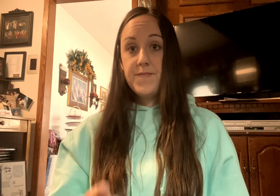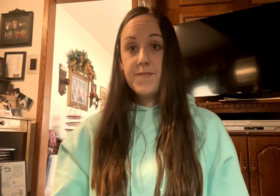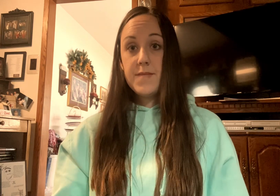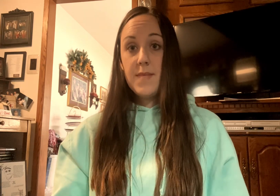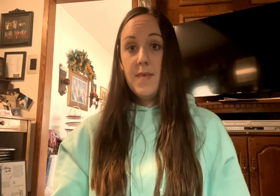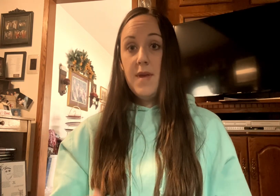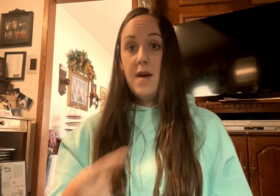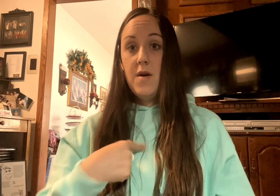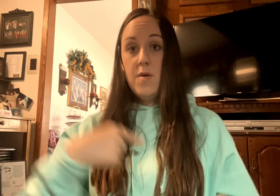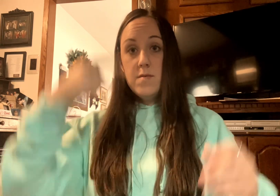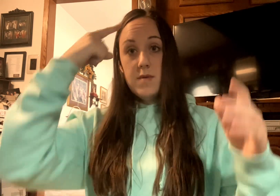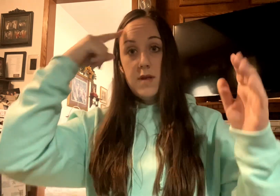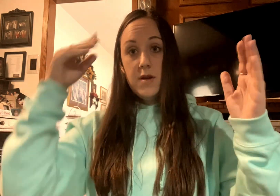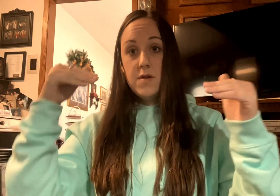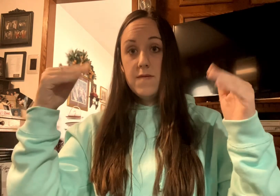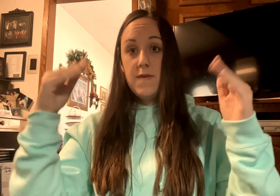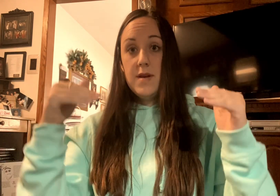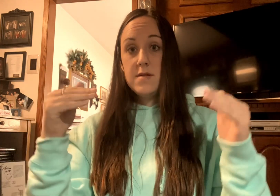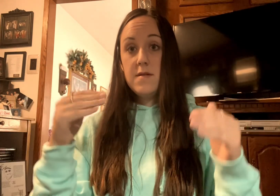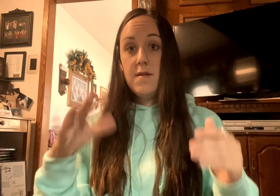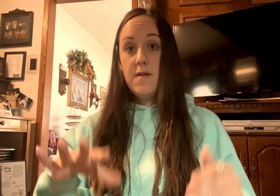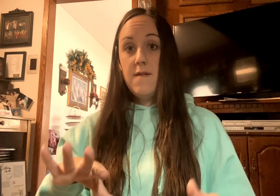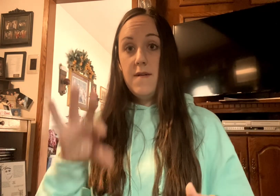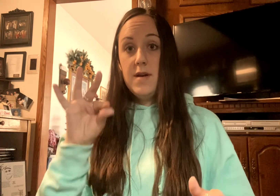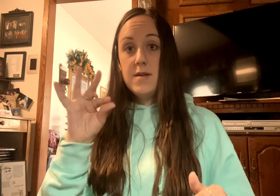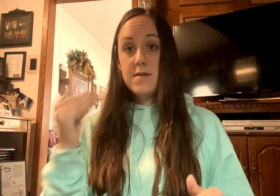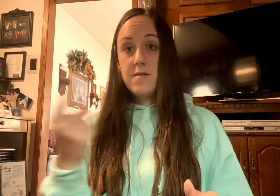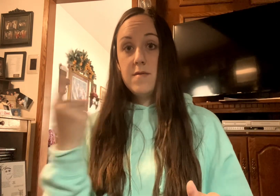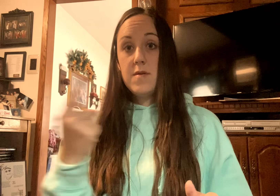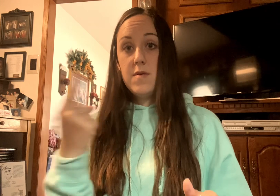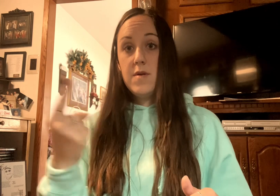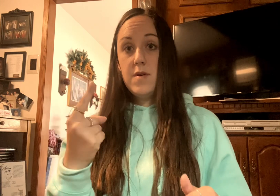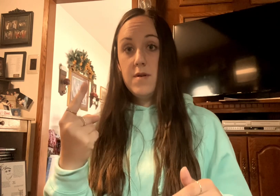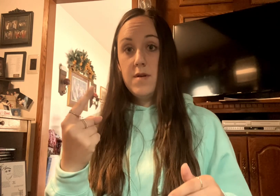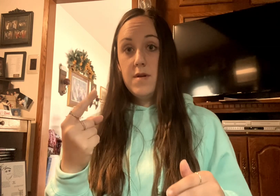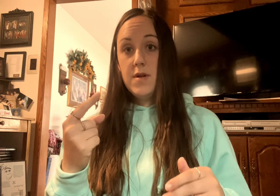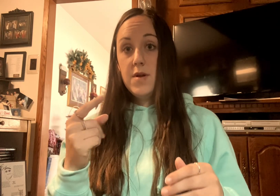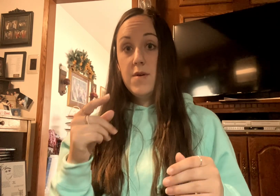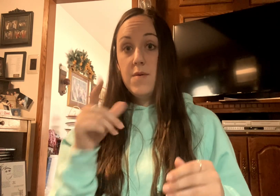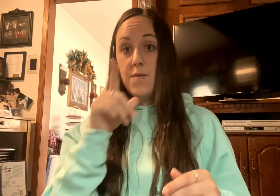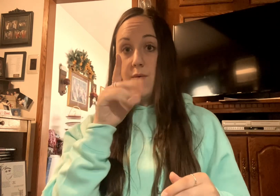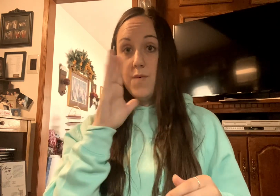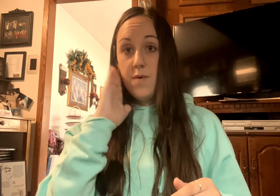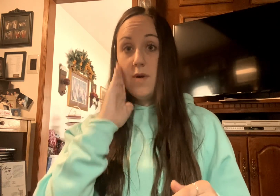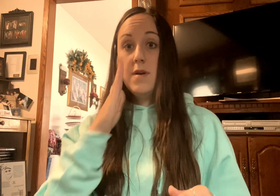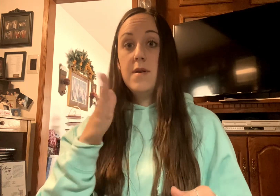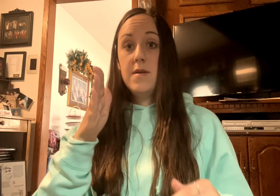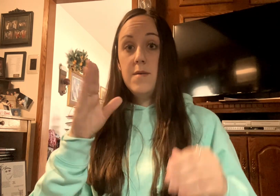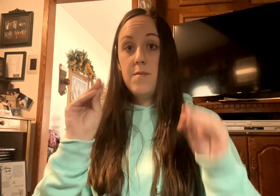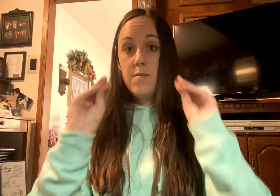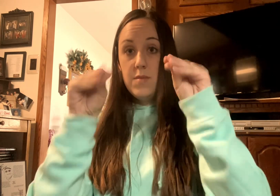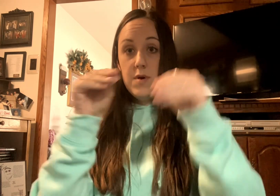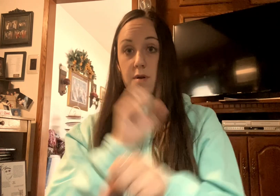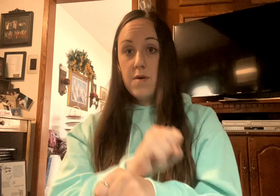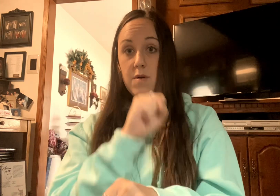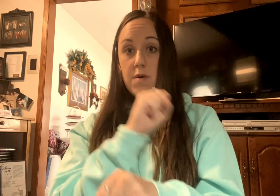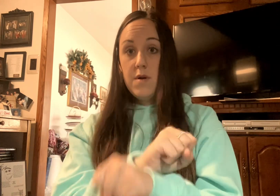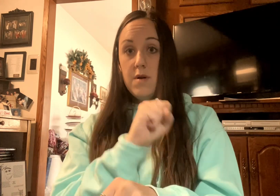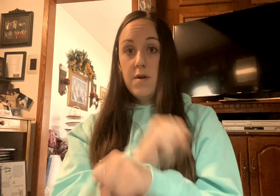I hope that you find someone who's gonna put in the work Be patient and give you what you